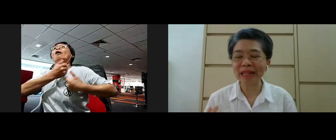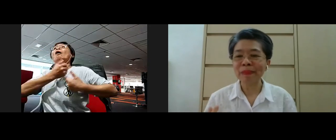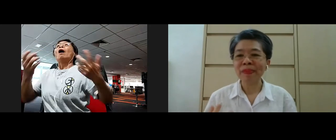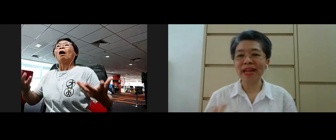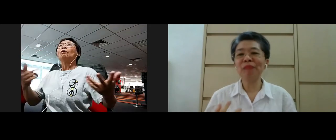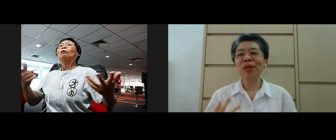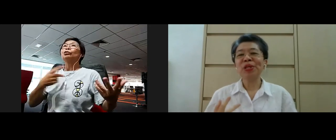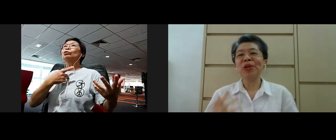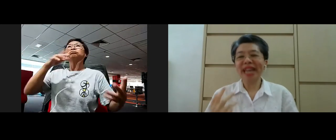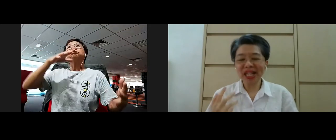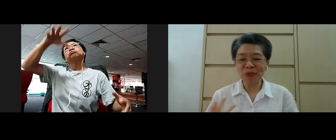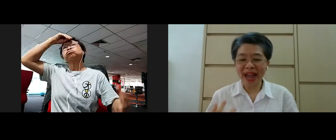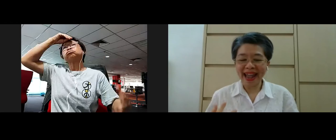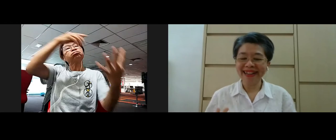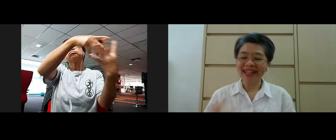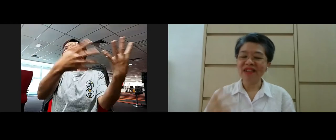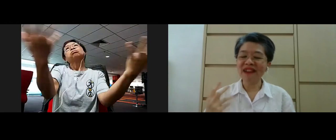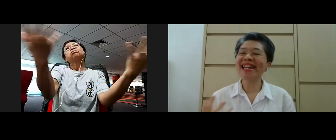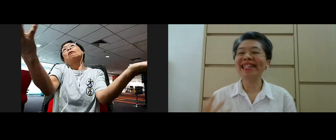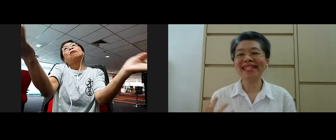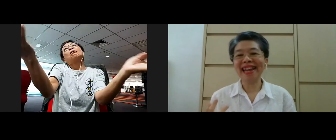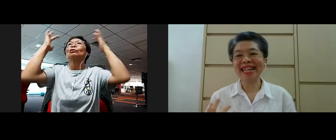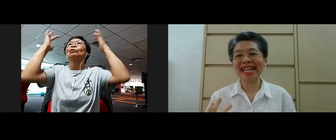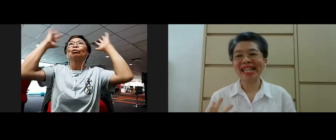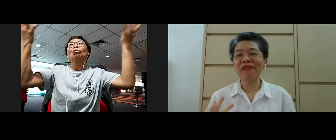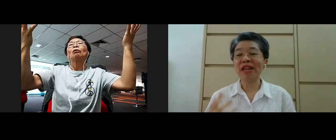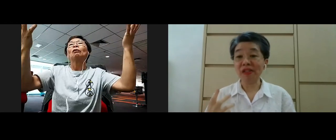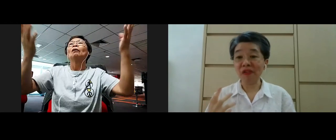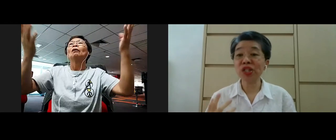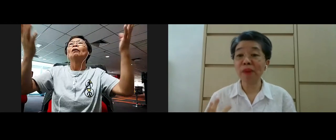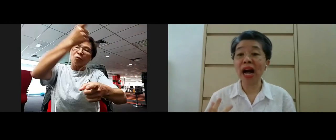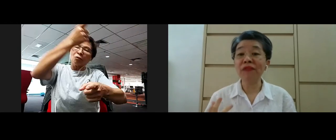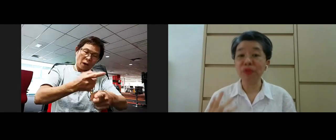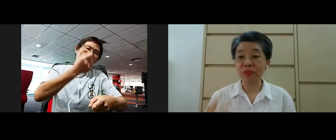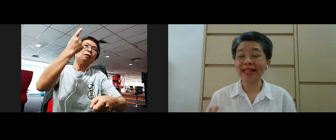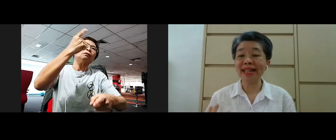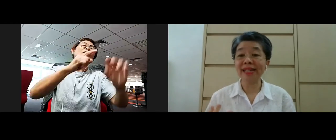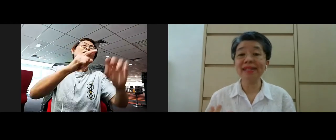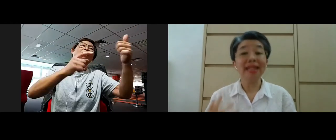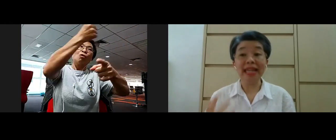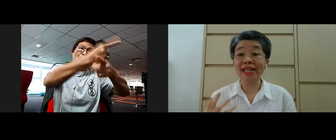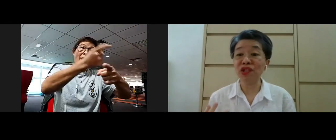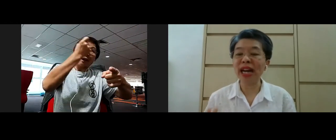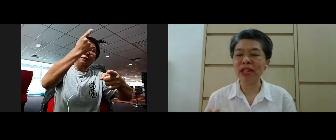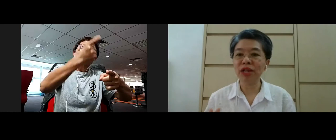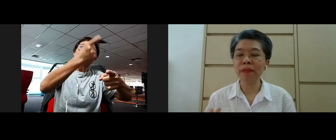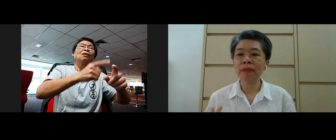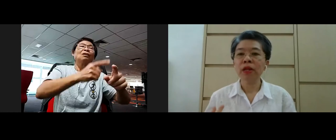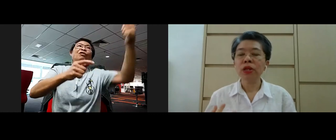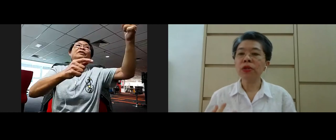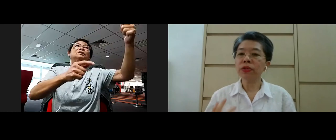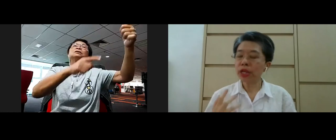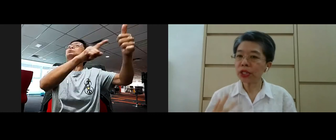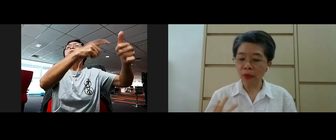don't get it so that's where right understanding itself as the first path to practice it is challenging